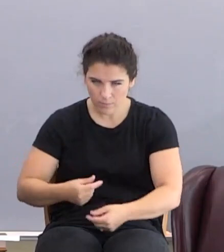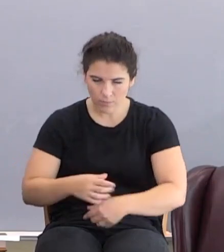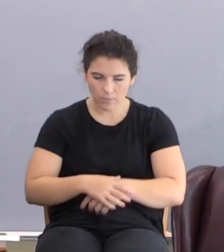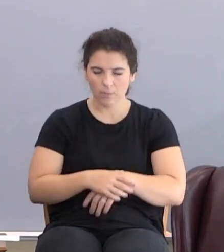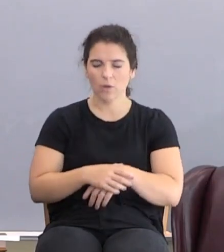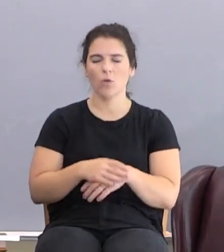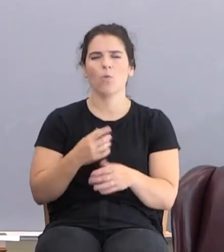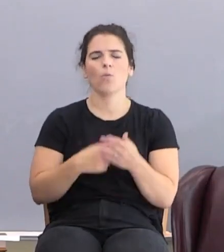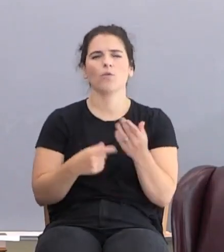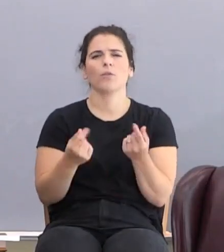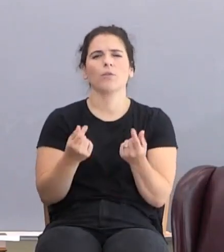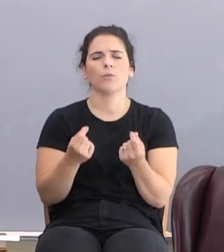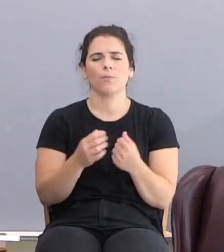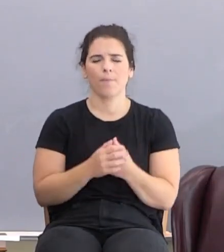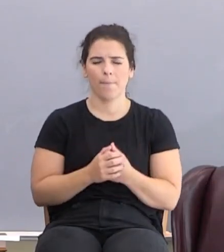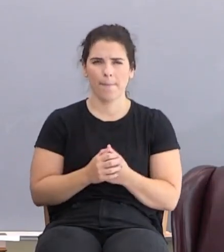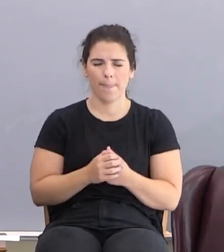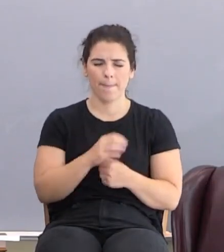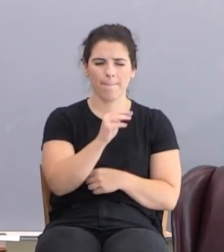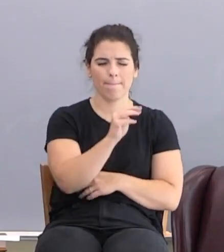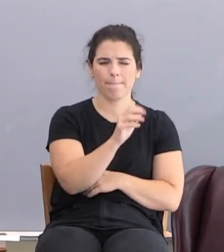Matthew chapter 21.